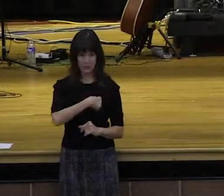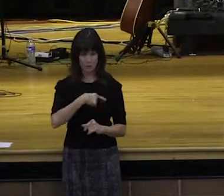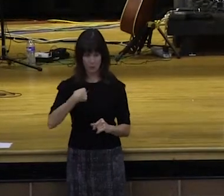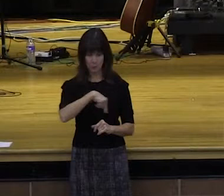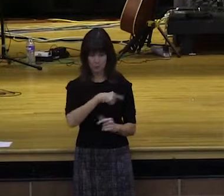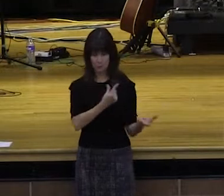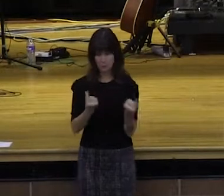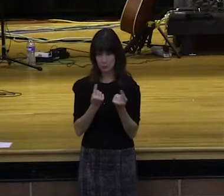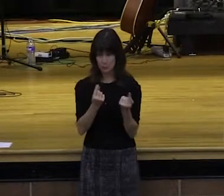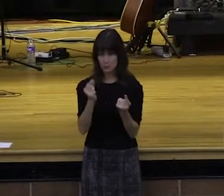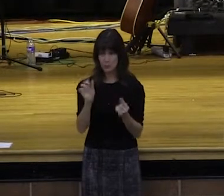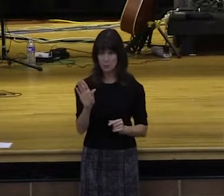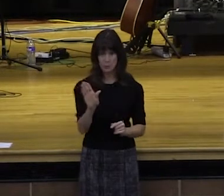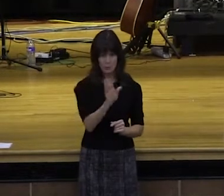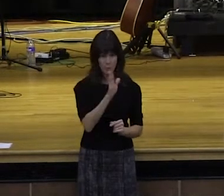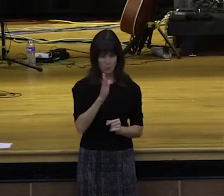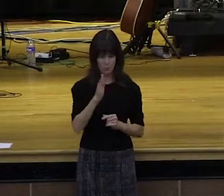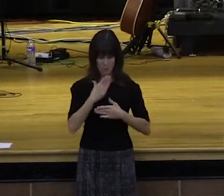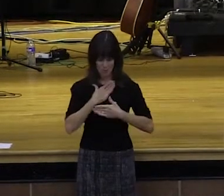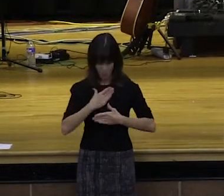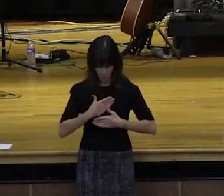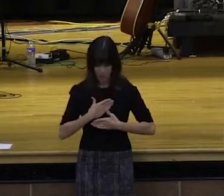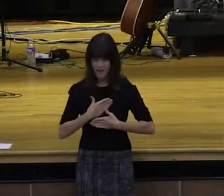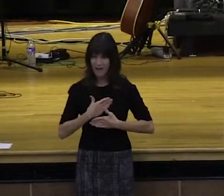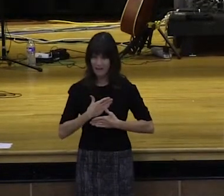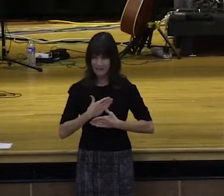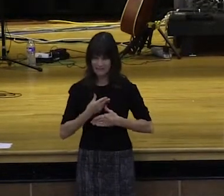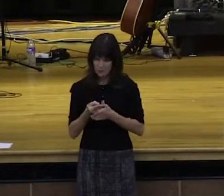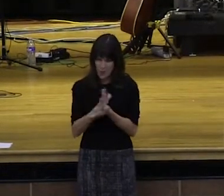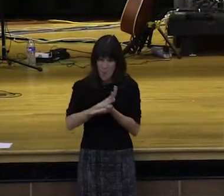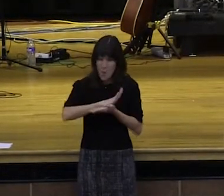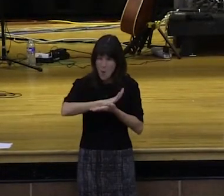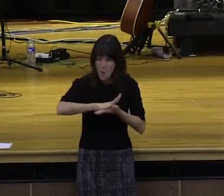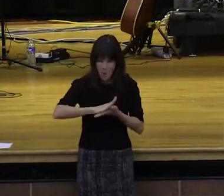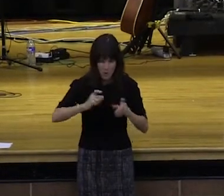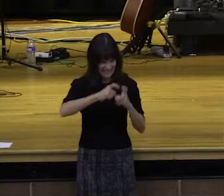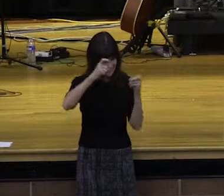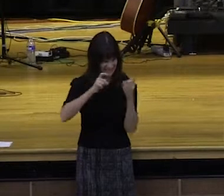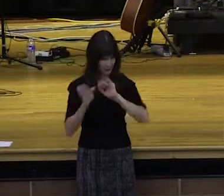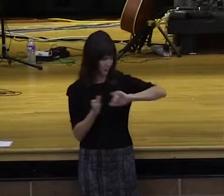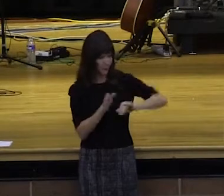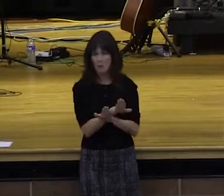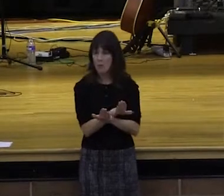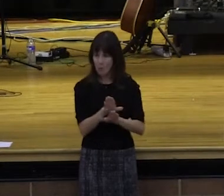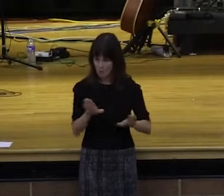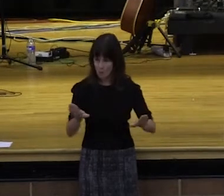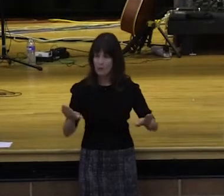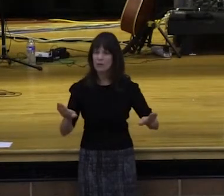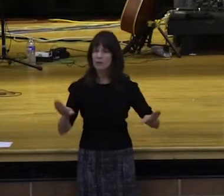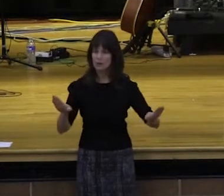sacrifice acceptable to God, which is your spiritual service of worship.